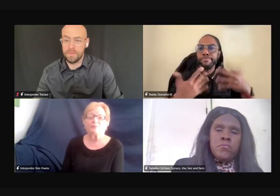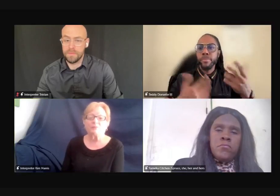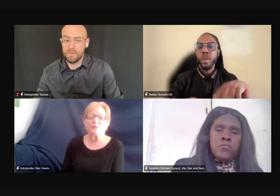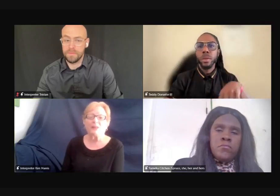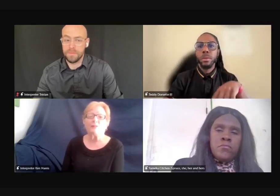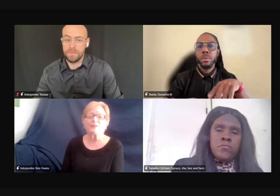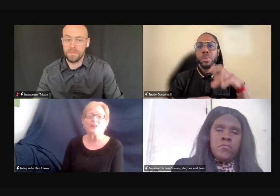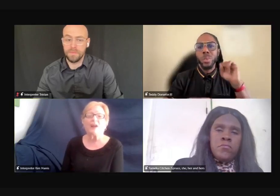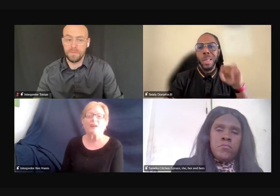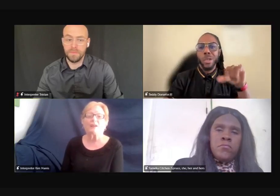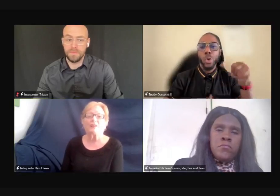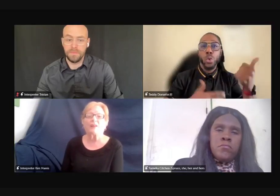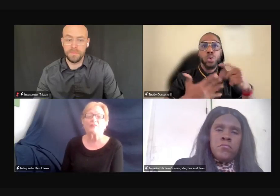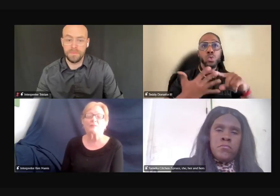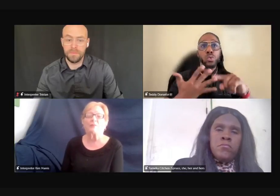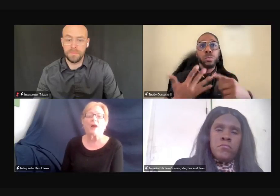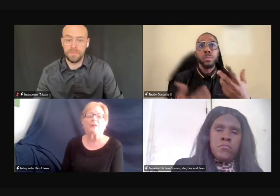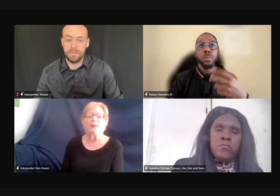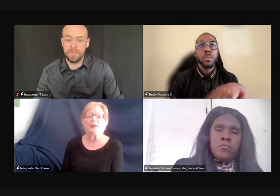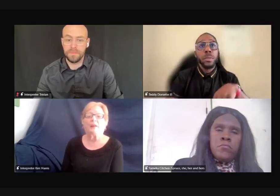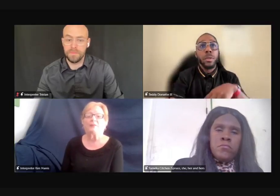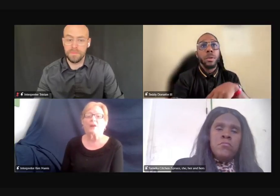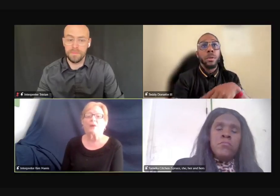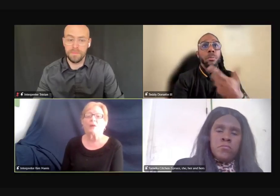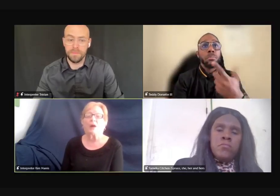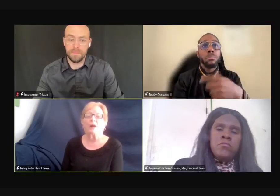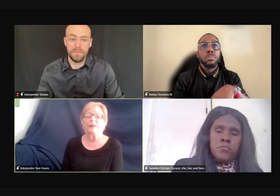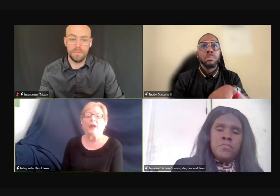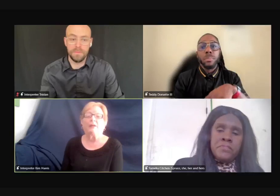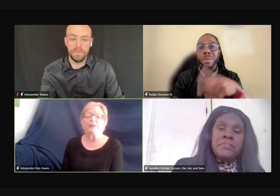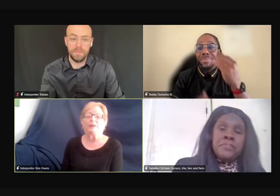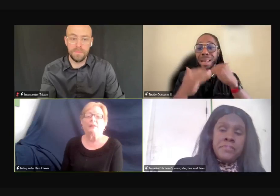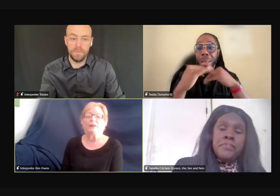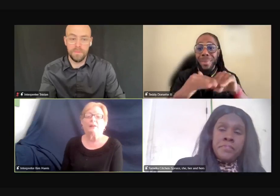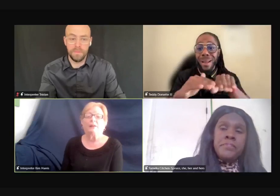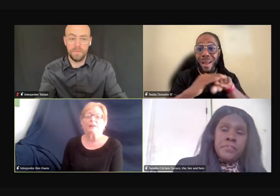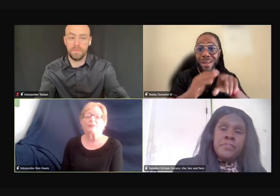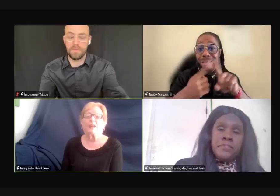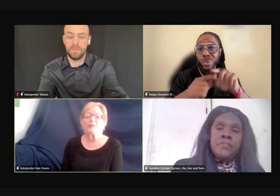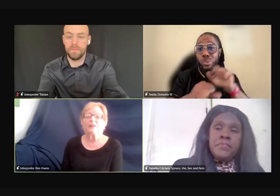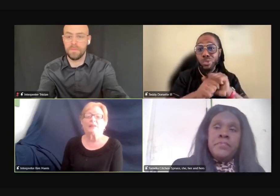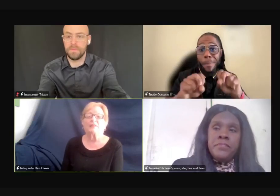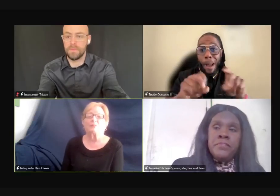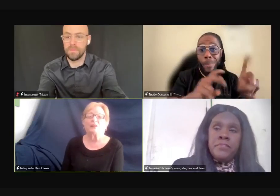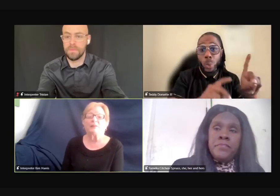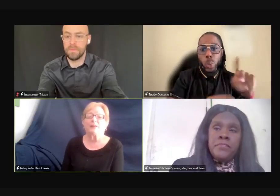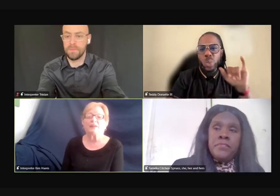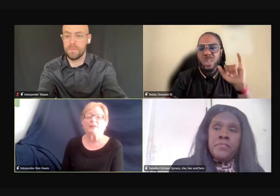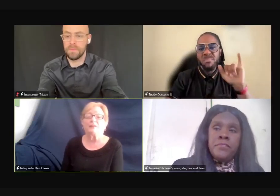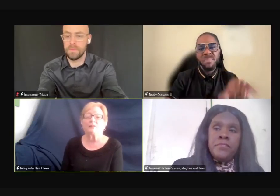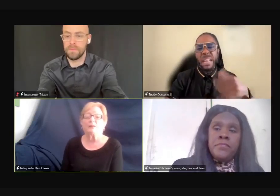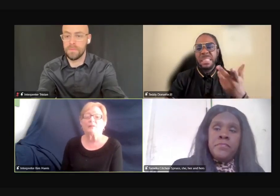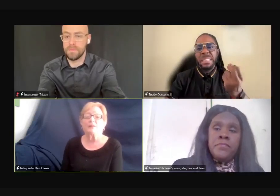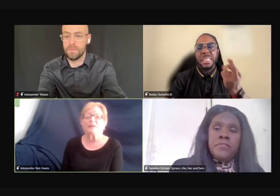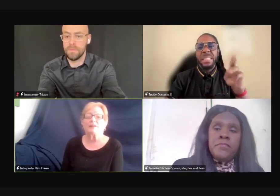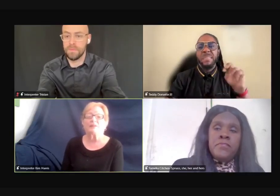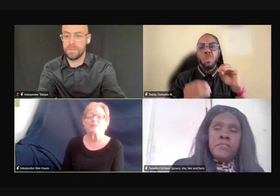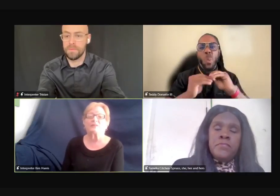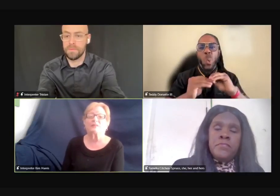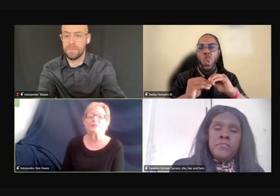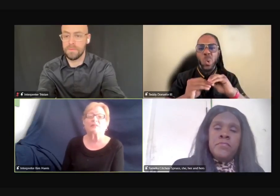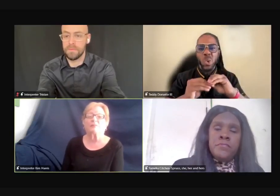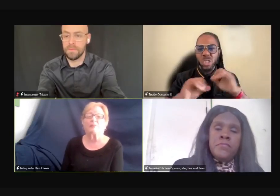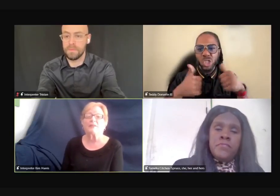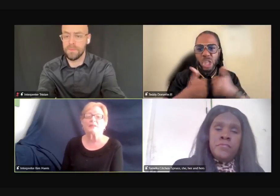in that spot. So, uh, yeah, that's kind of thing that's, we're limited. We're limited